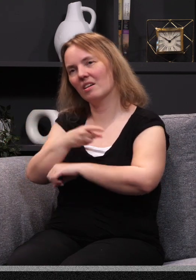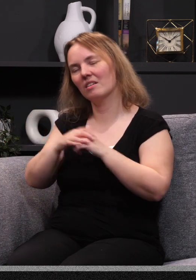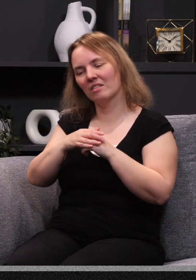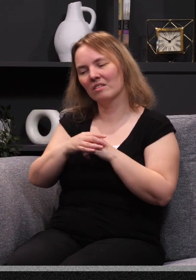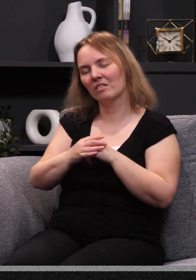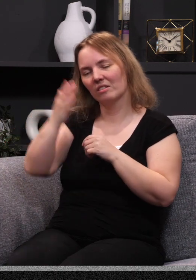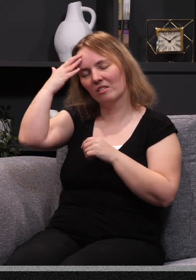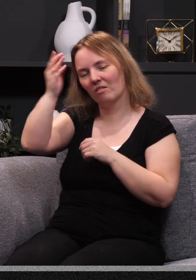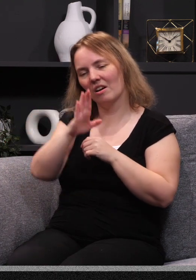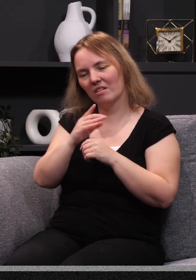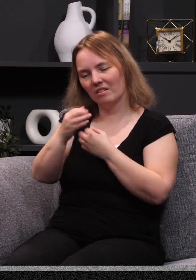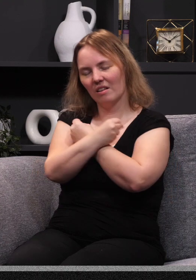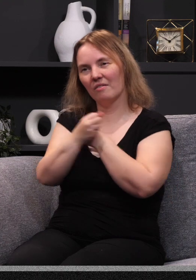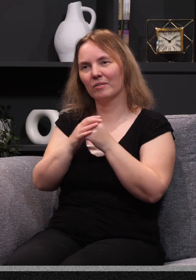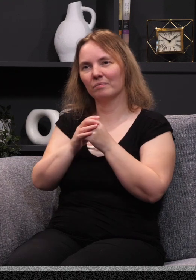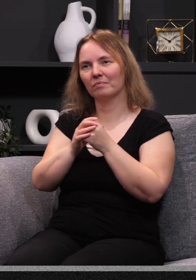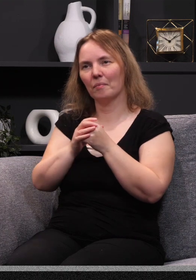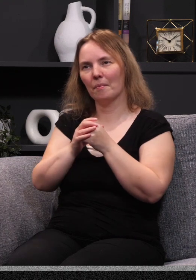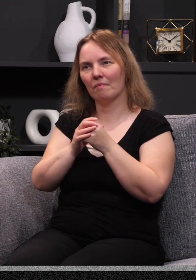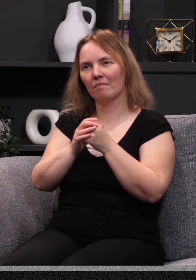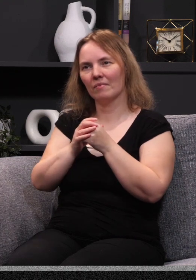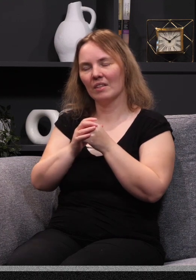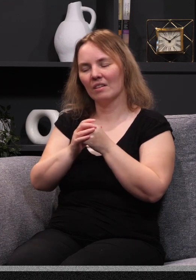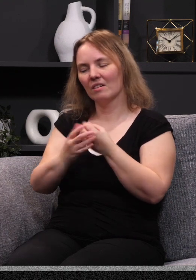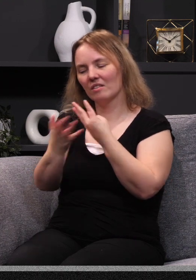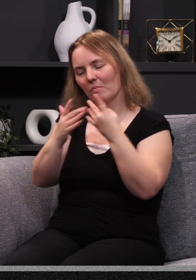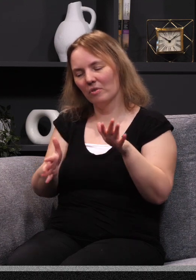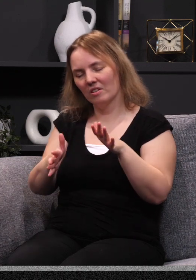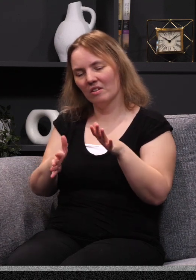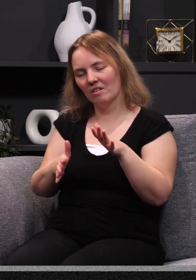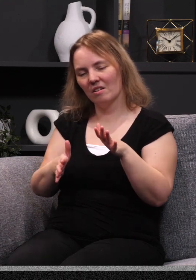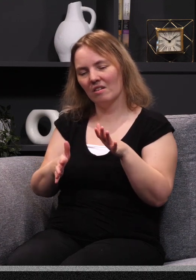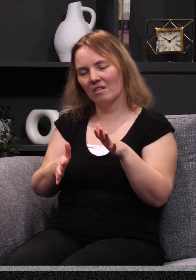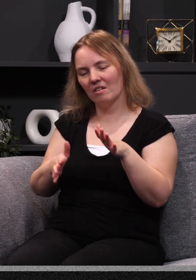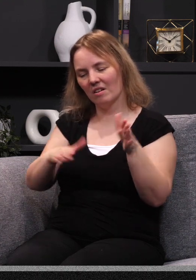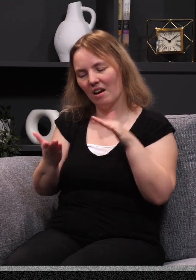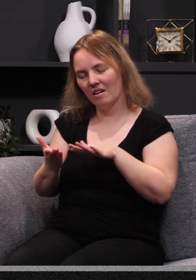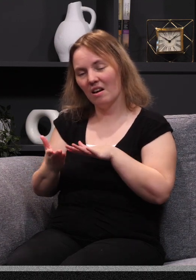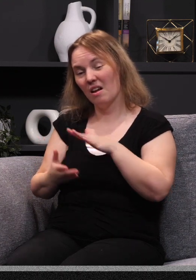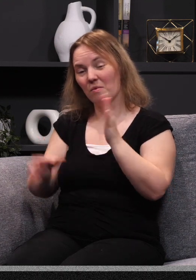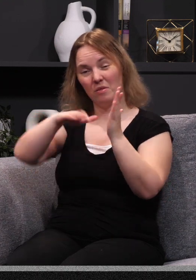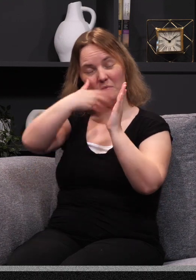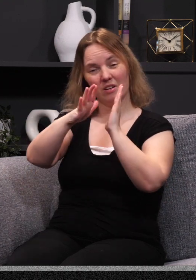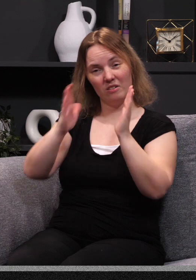last days, just to be sure of God's love. Well, eventually, that man died. That prisoner died. And when the painters came to repaint the cell,